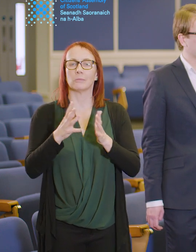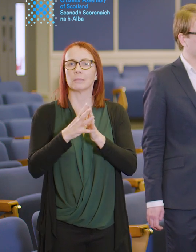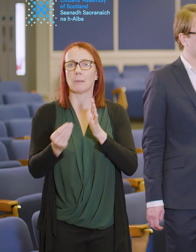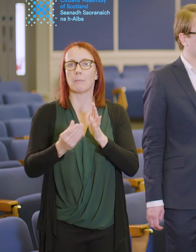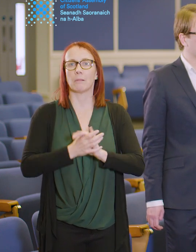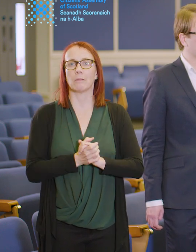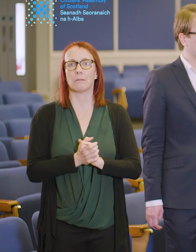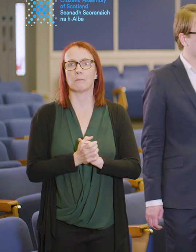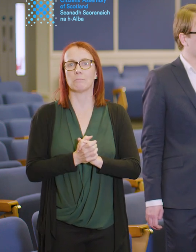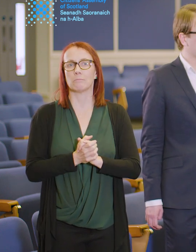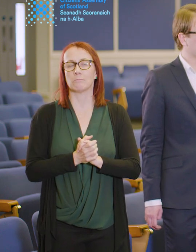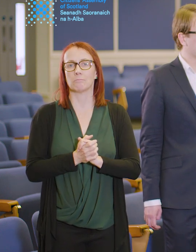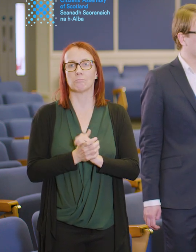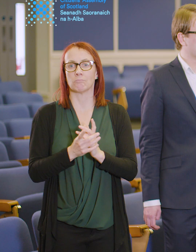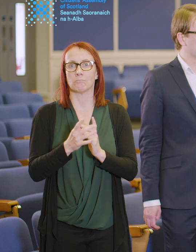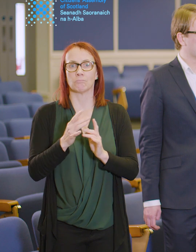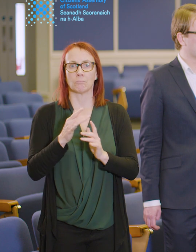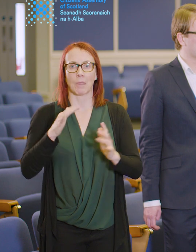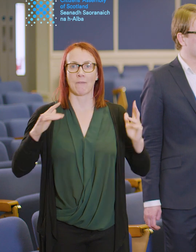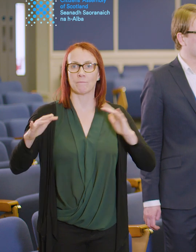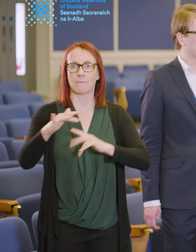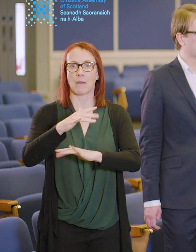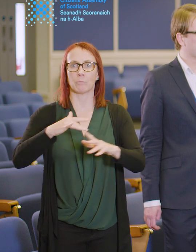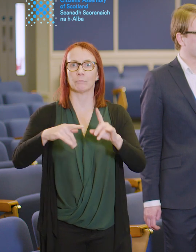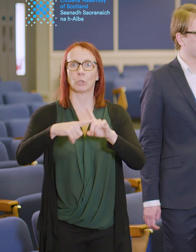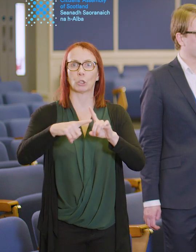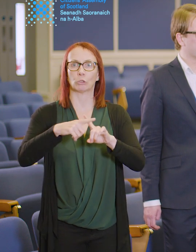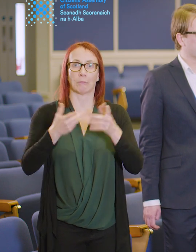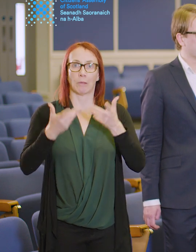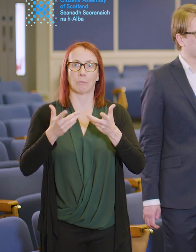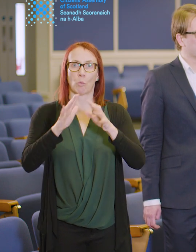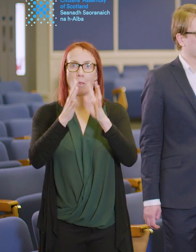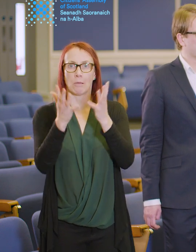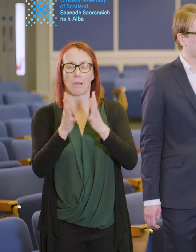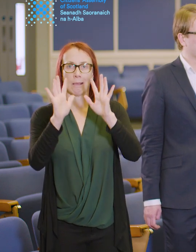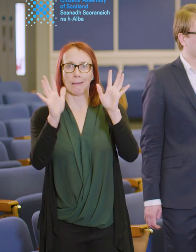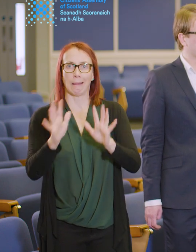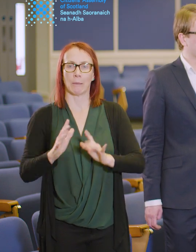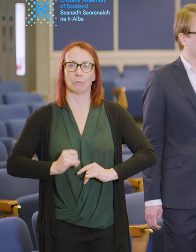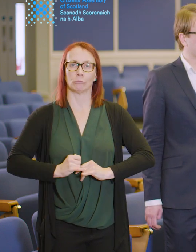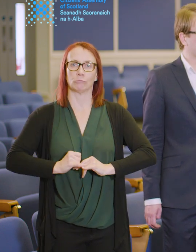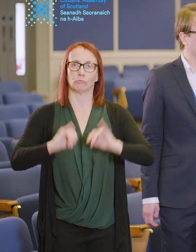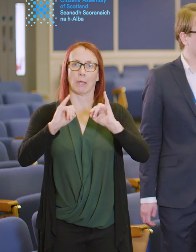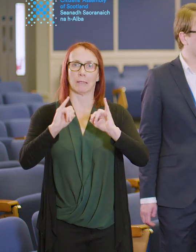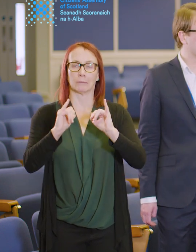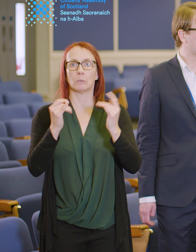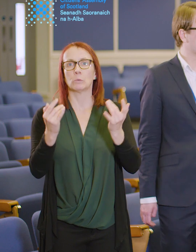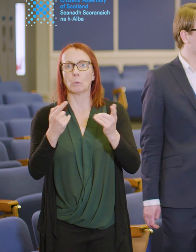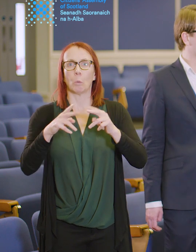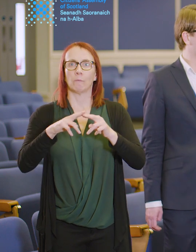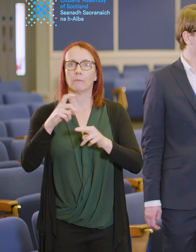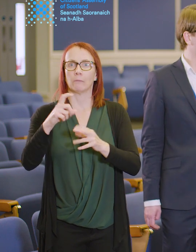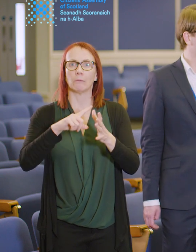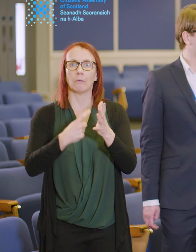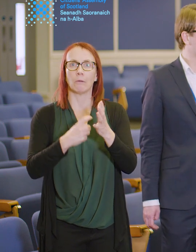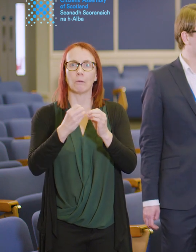towards environmental goods so we face a climate crisis at the moment, things like a carbon tax, plastic packaging tax